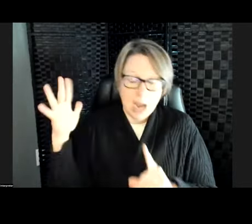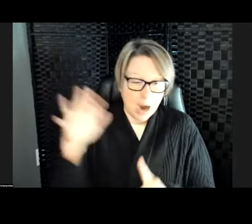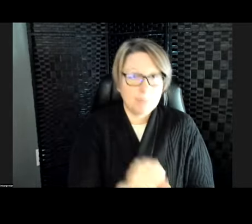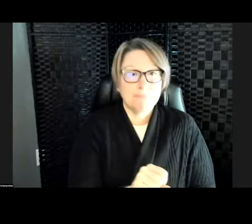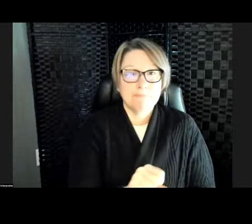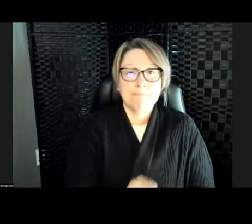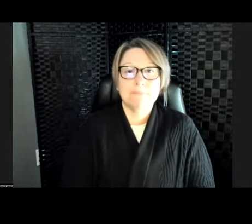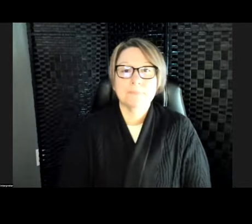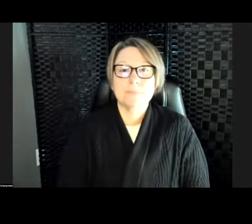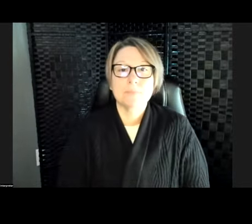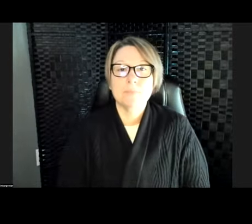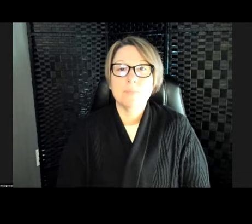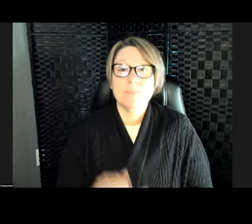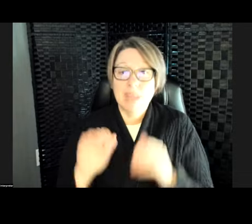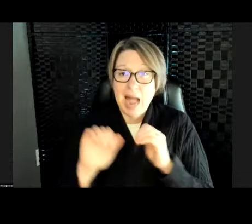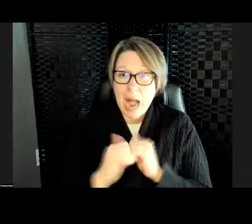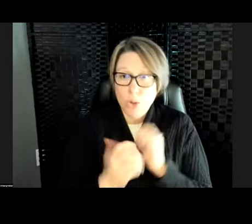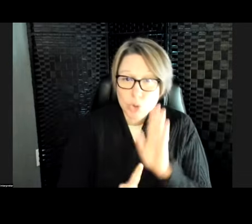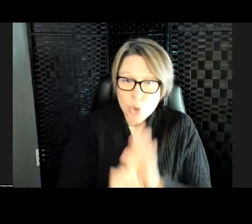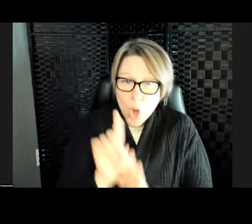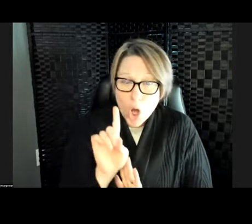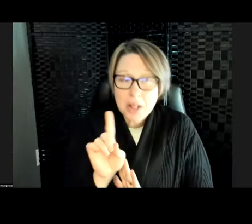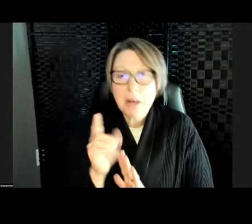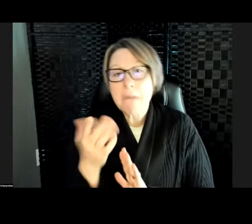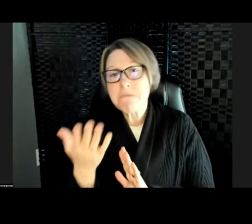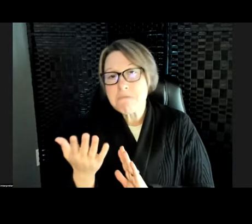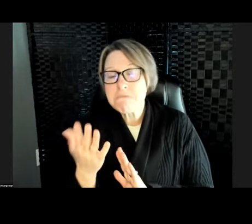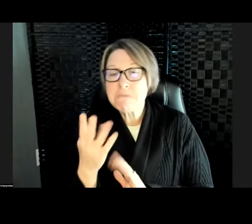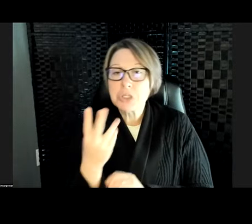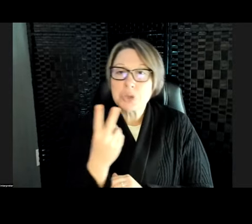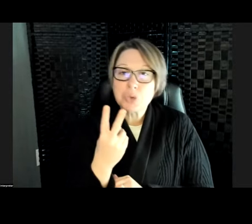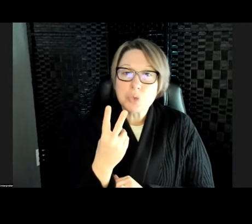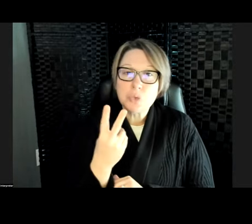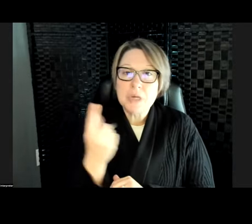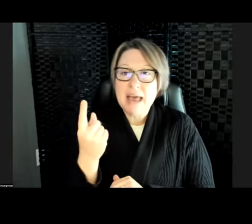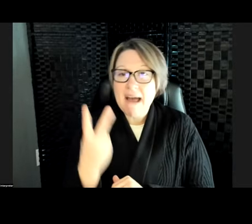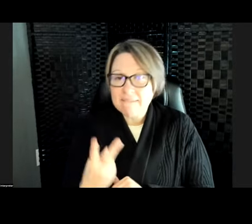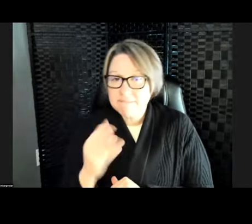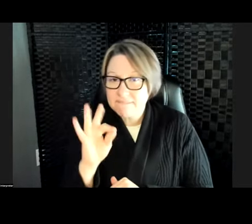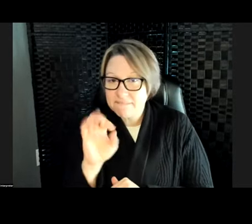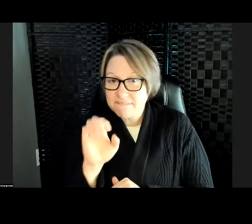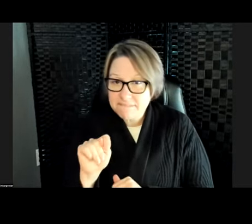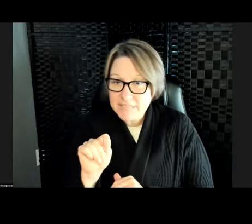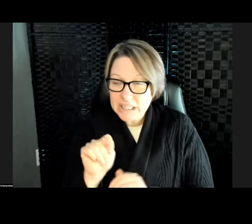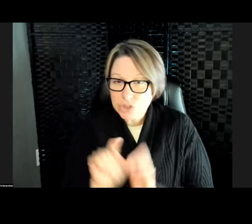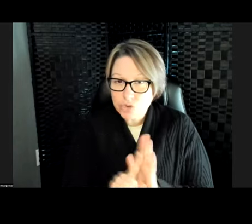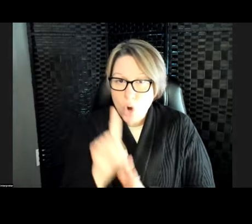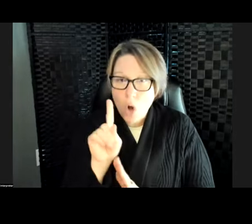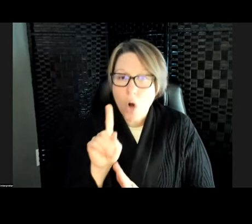How tall are they? They are about two and a half feet tall, or about two-thirds of